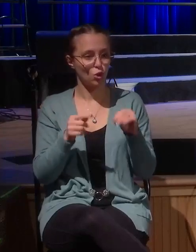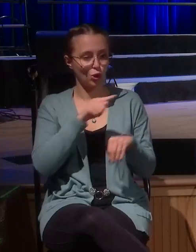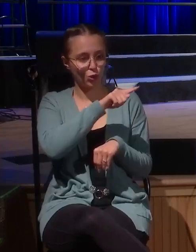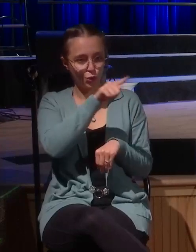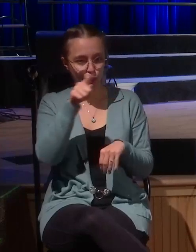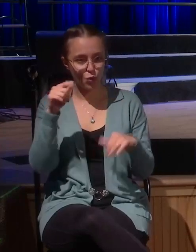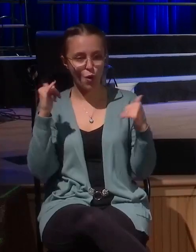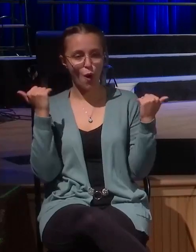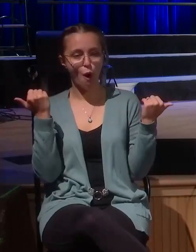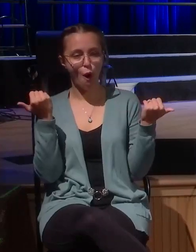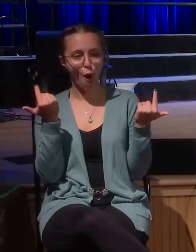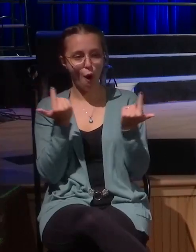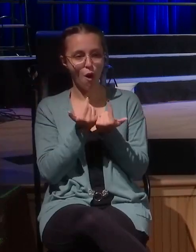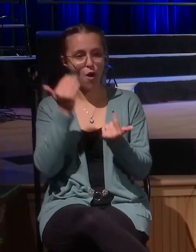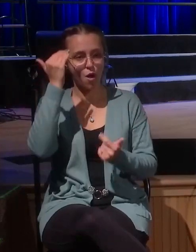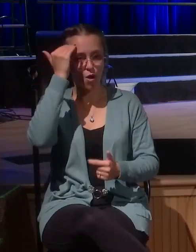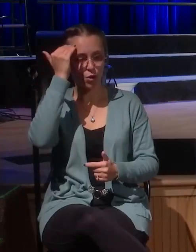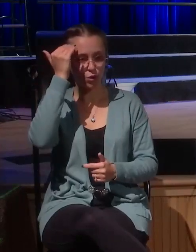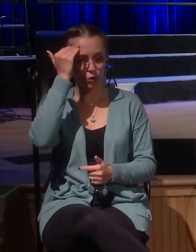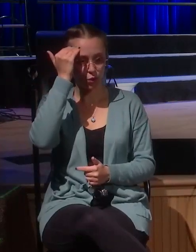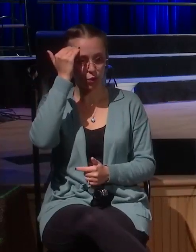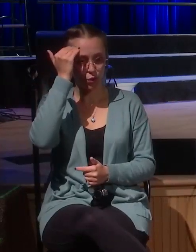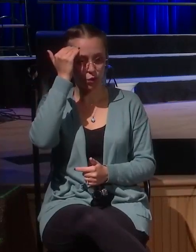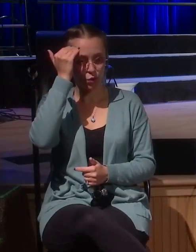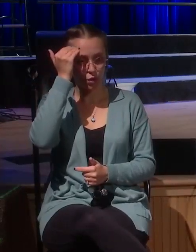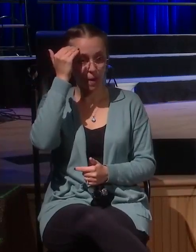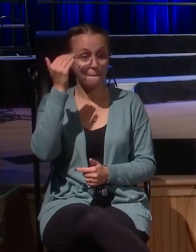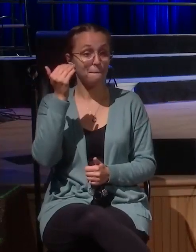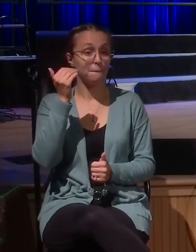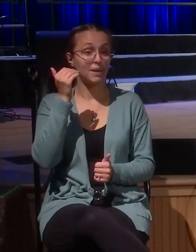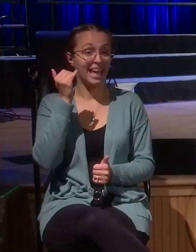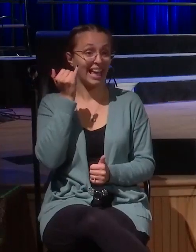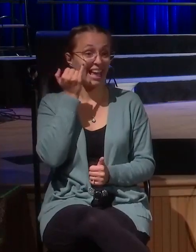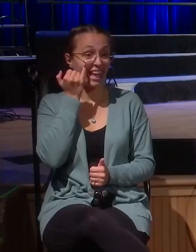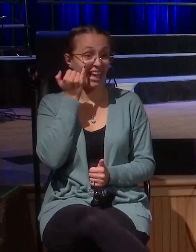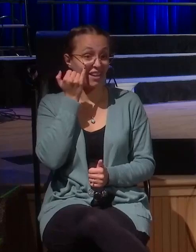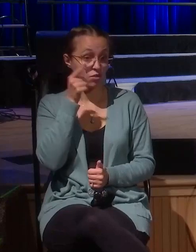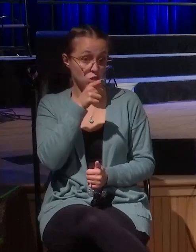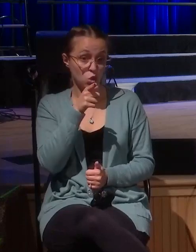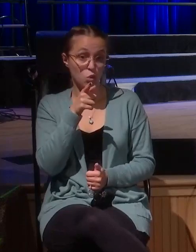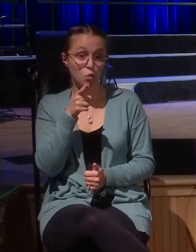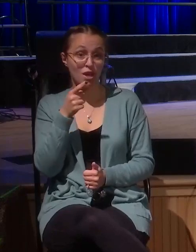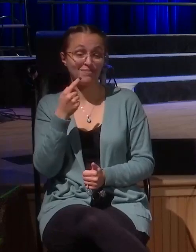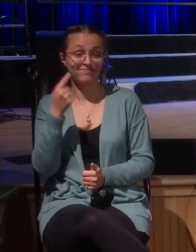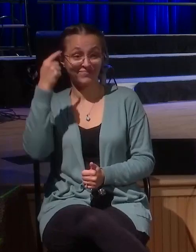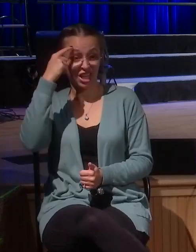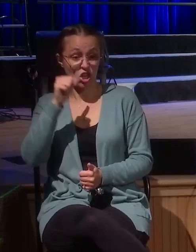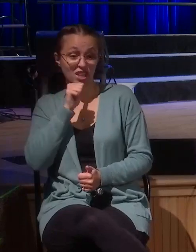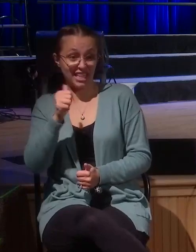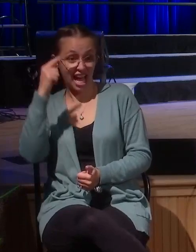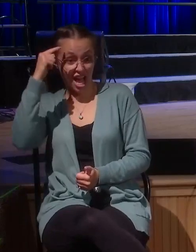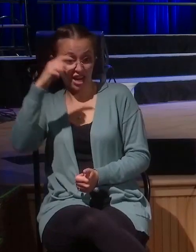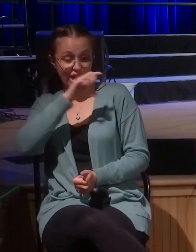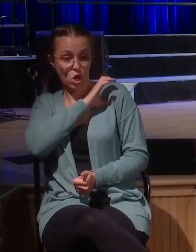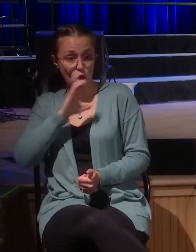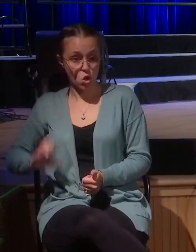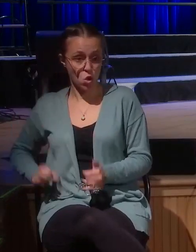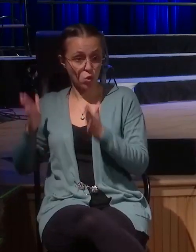mainstream story that people do not call themselves Christians or believers. Probably know this story. You've heard it as a little kid many